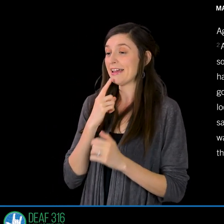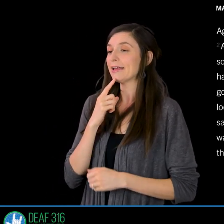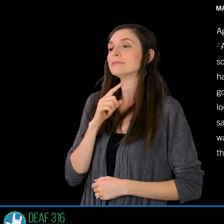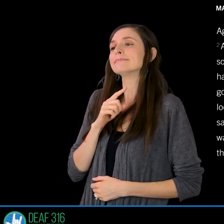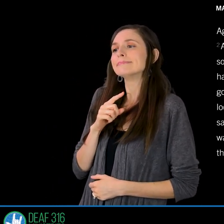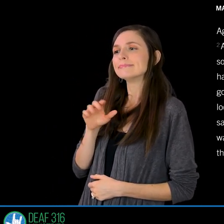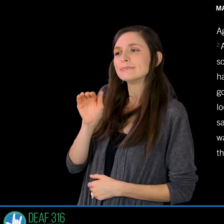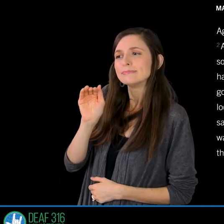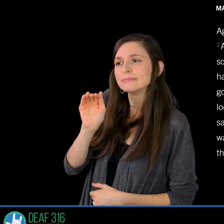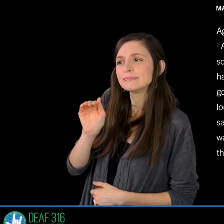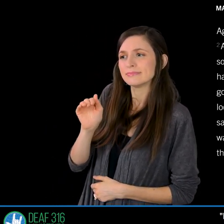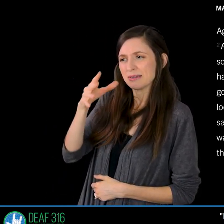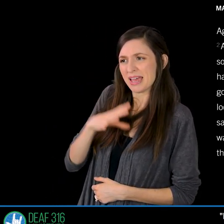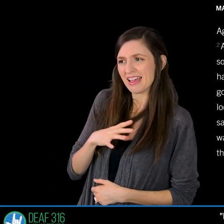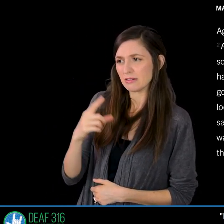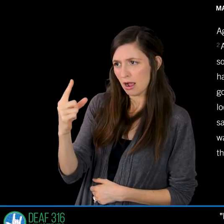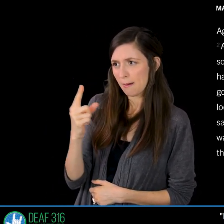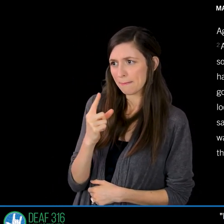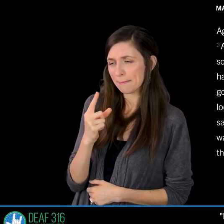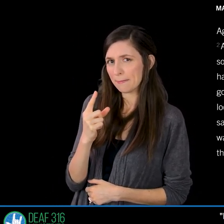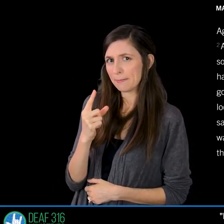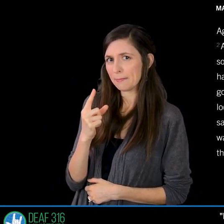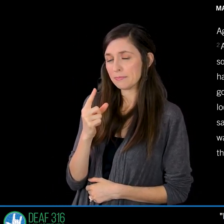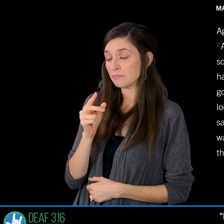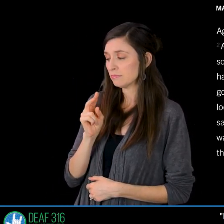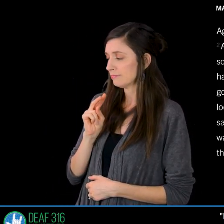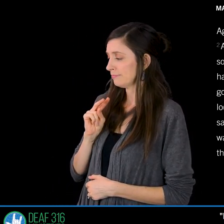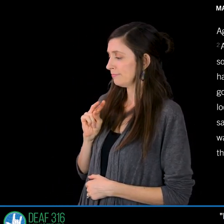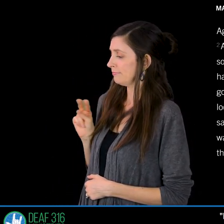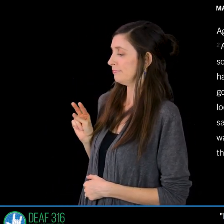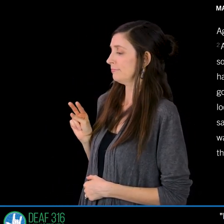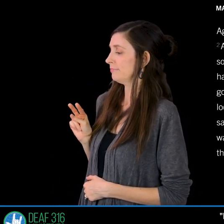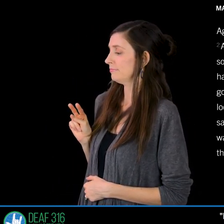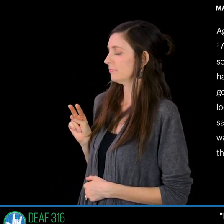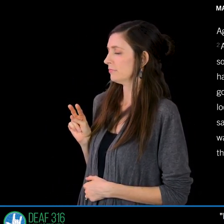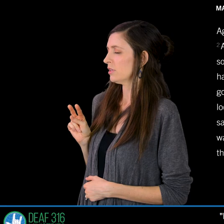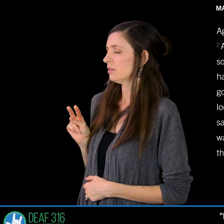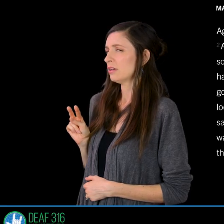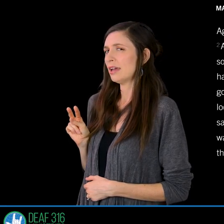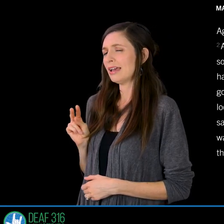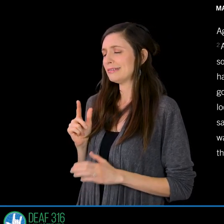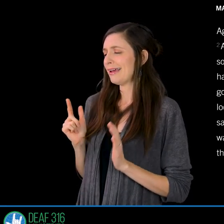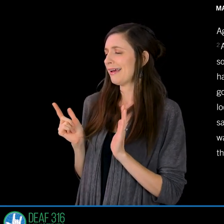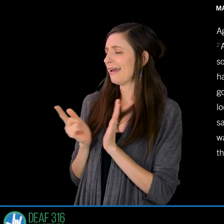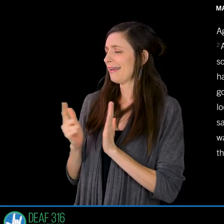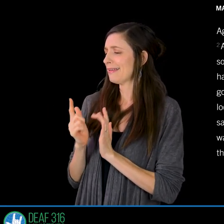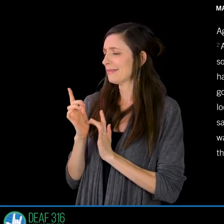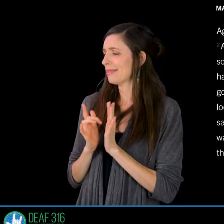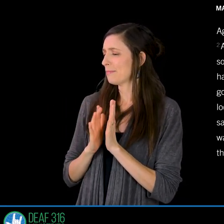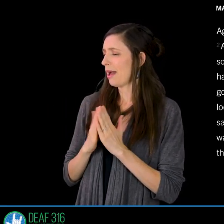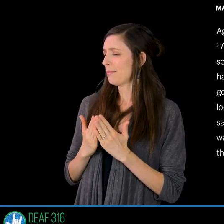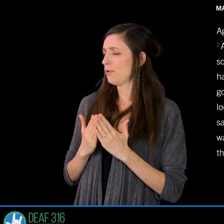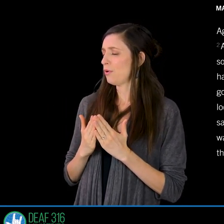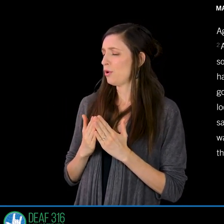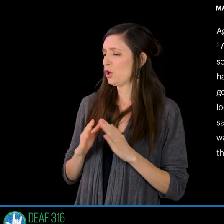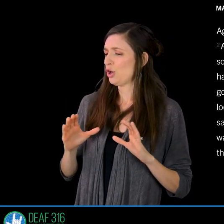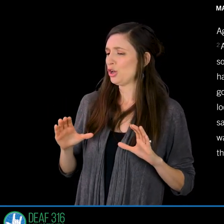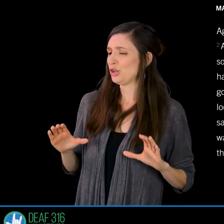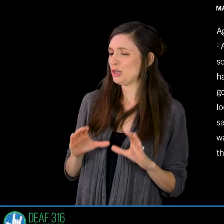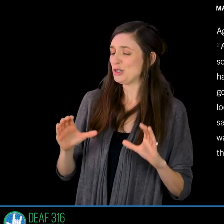to them is it lawful on the Sabbath to do good or to do harm to save life or to kill?